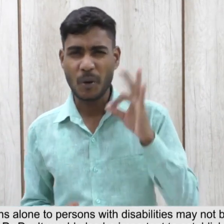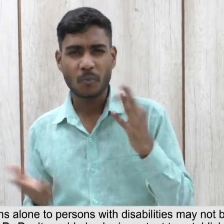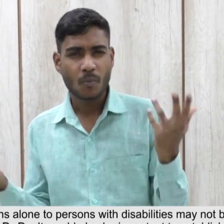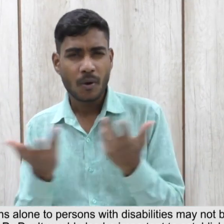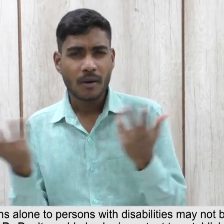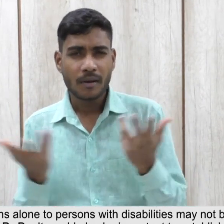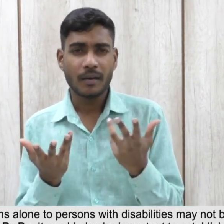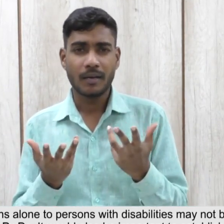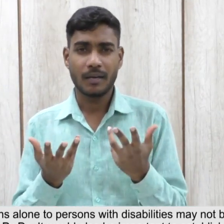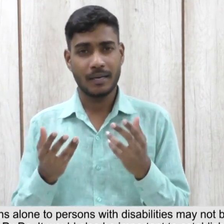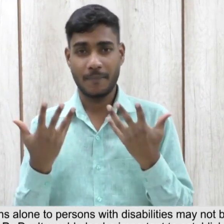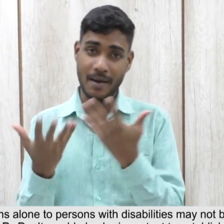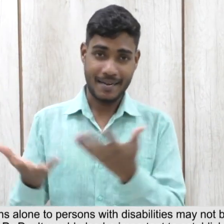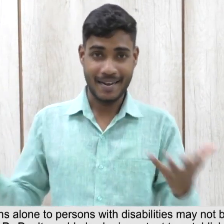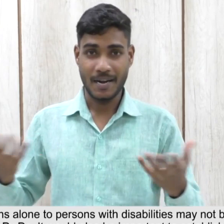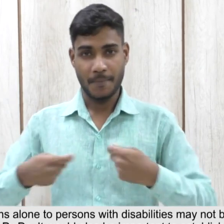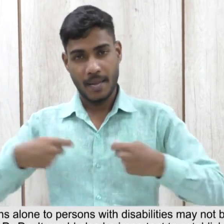entrepreneurship among PWDs.